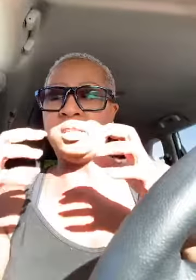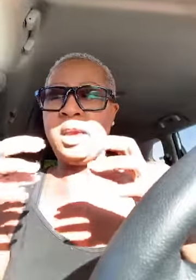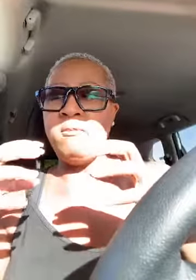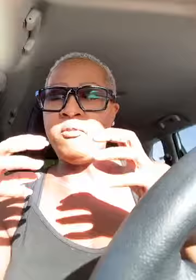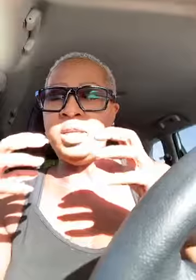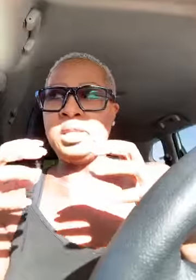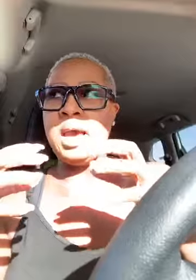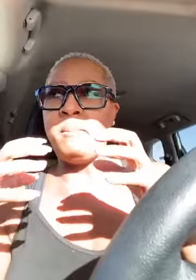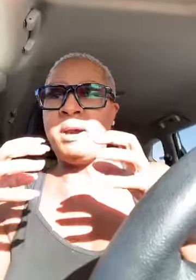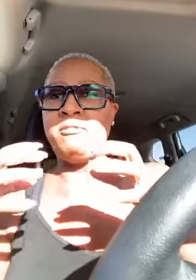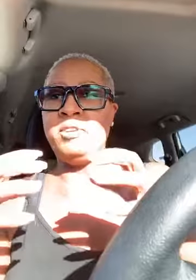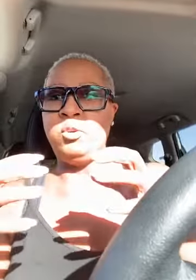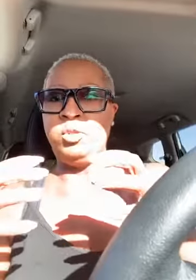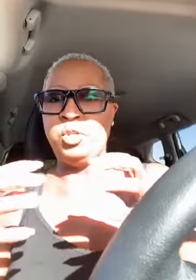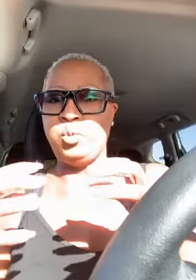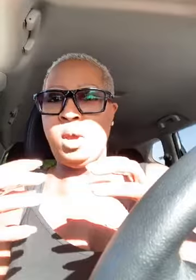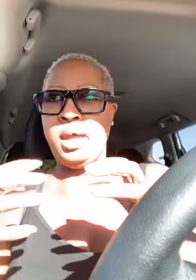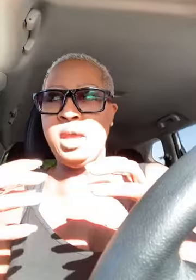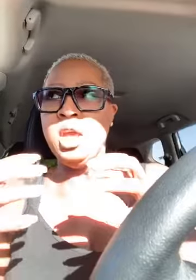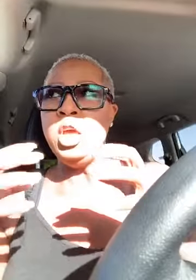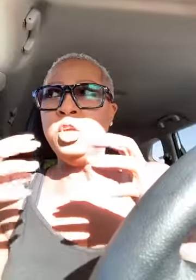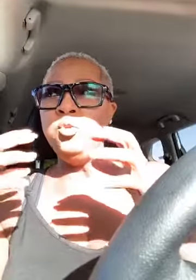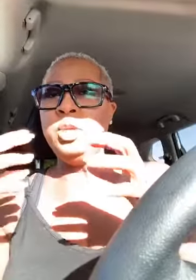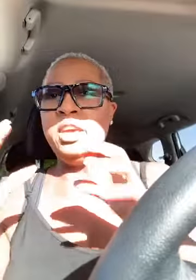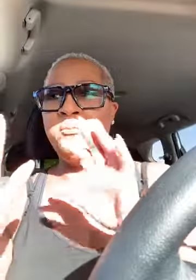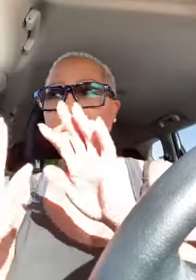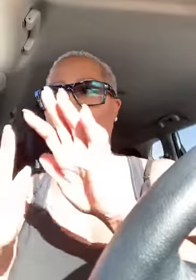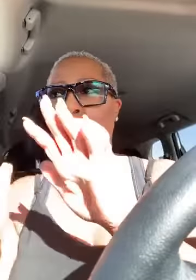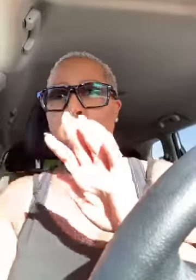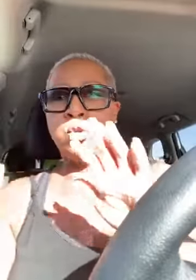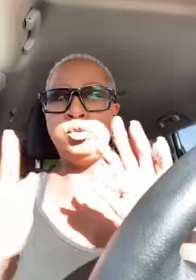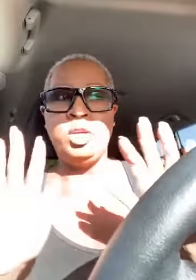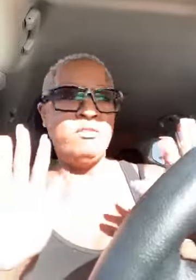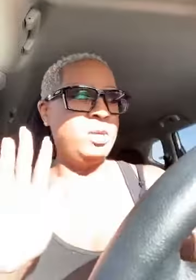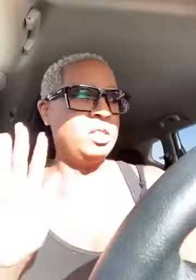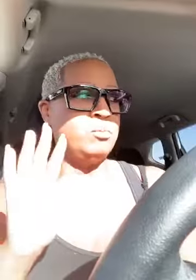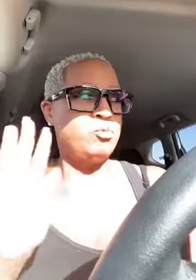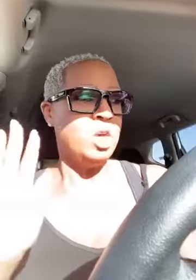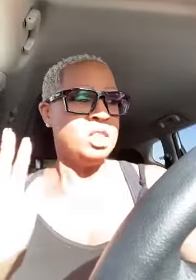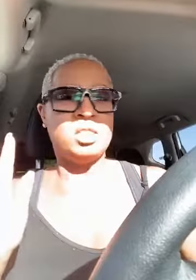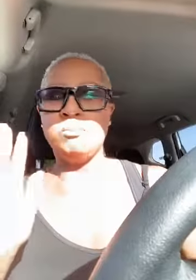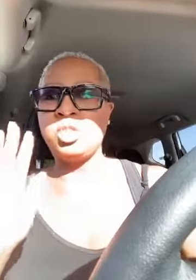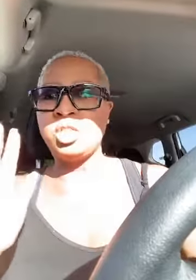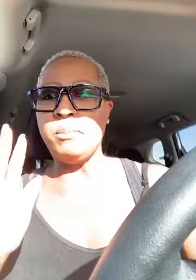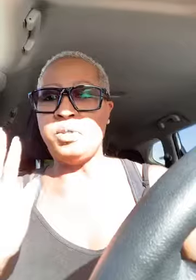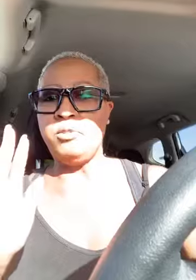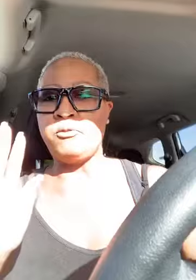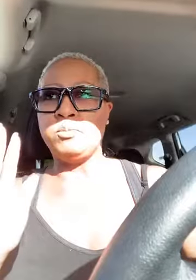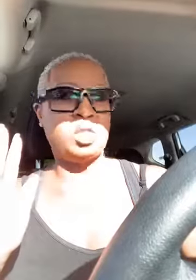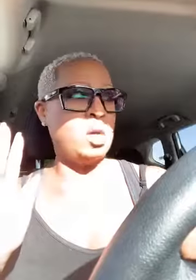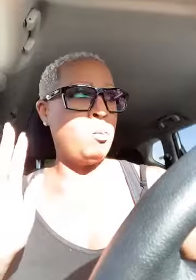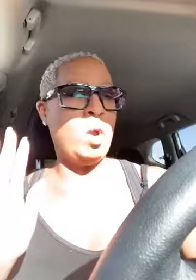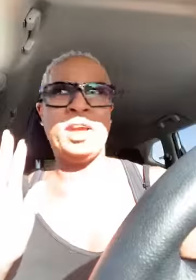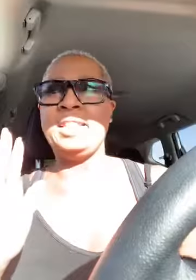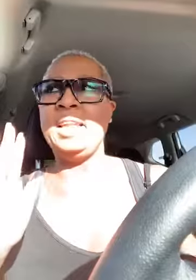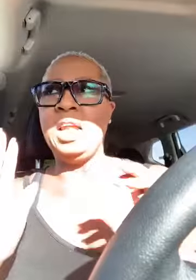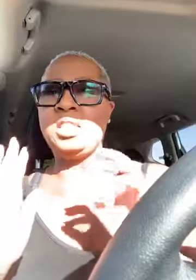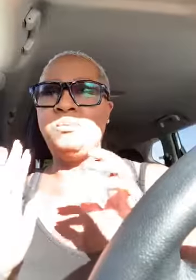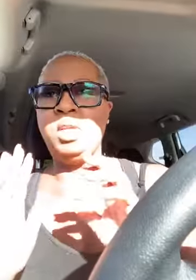every time i feel this way you give me a word you give me some some something from somewhere that lets me